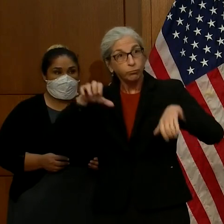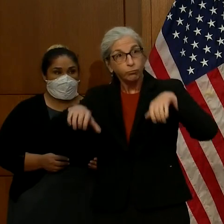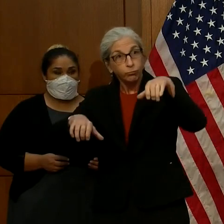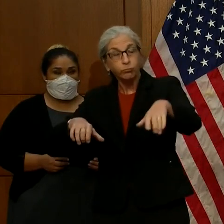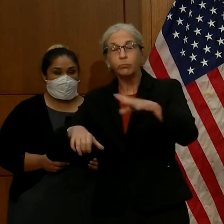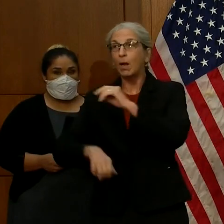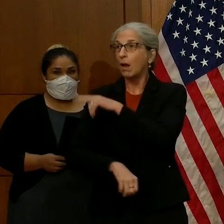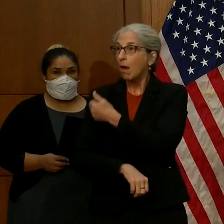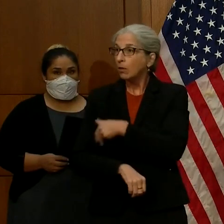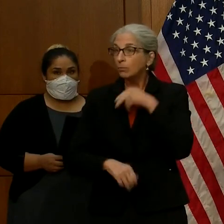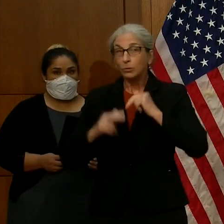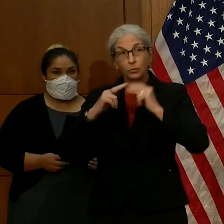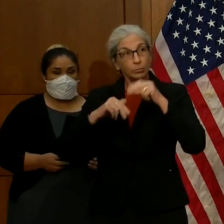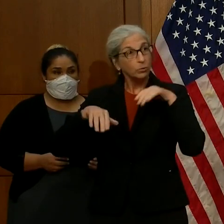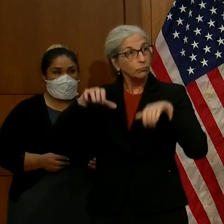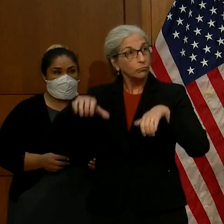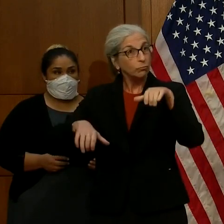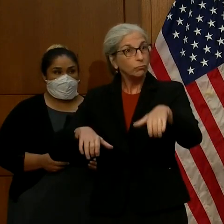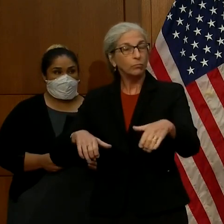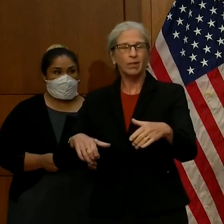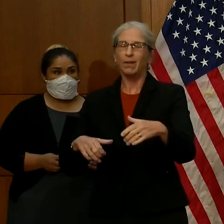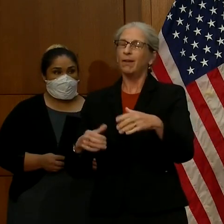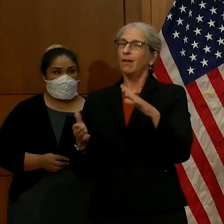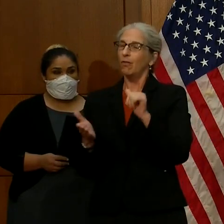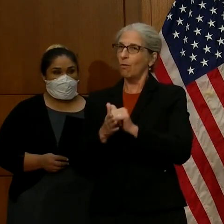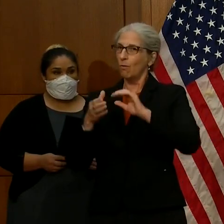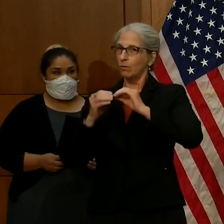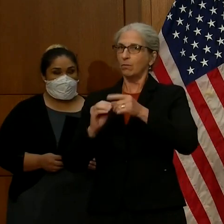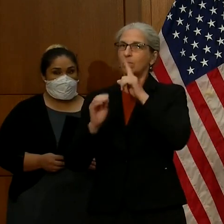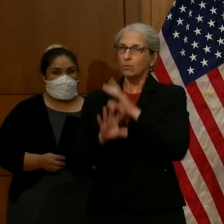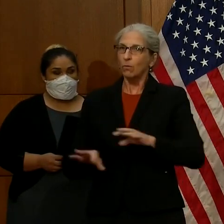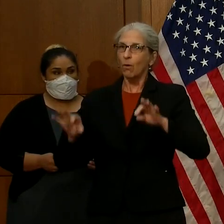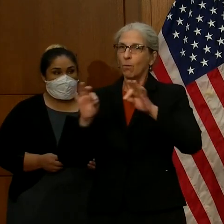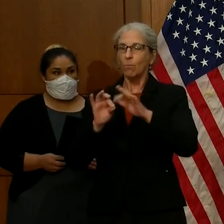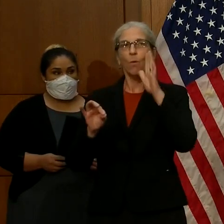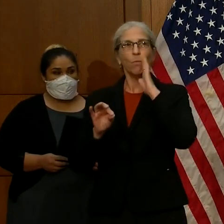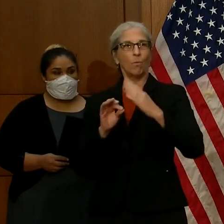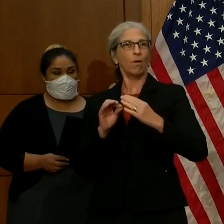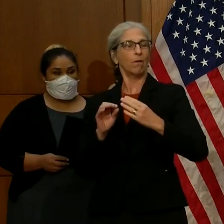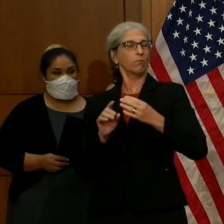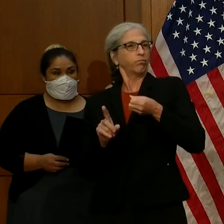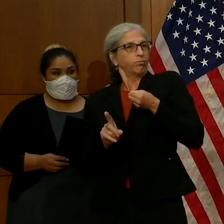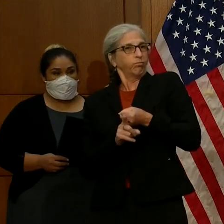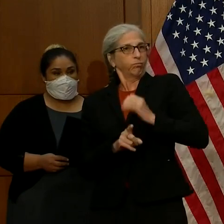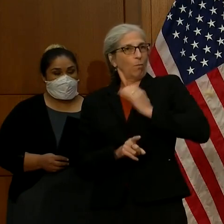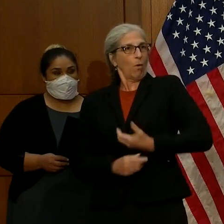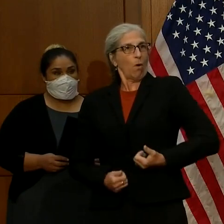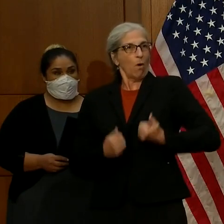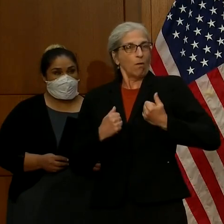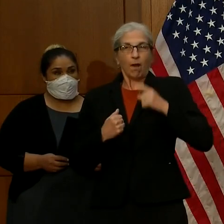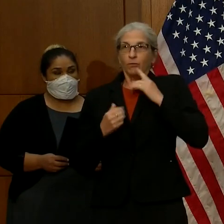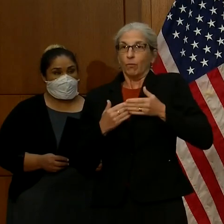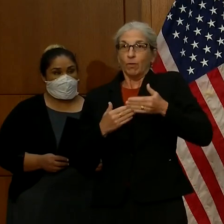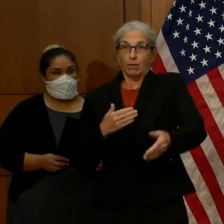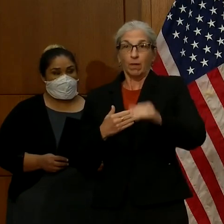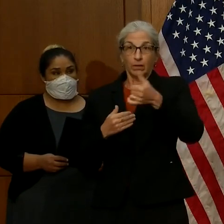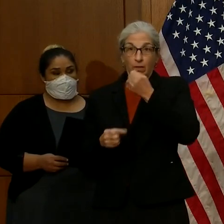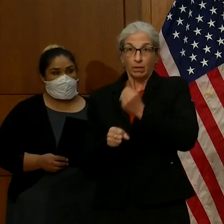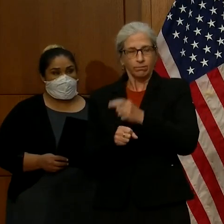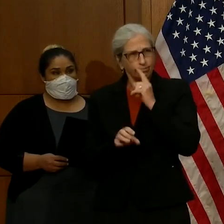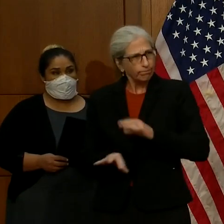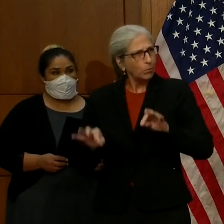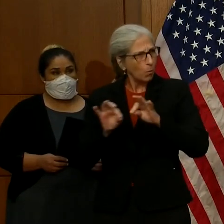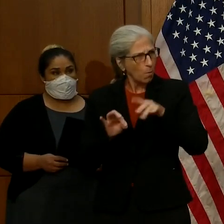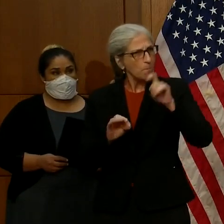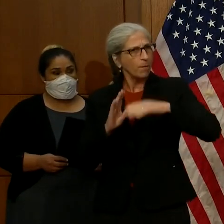The results of the census are going to impact our lives for the next 20, sorry, the next 10 years. The census started in